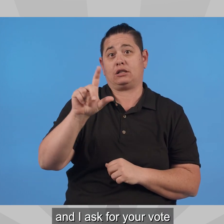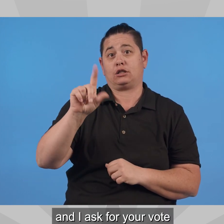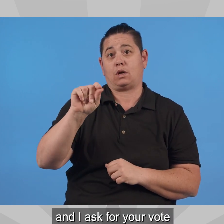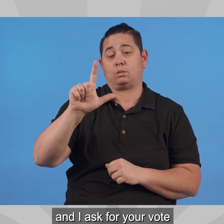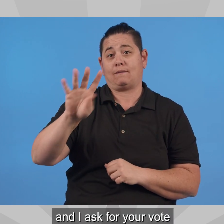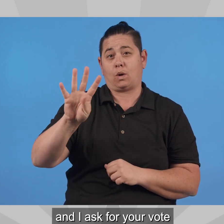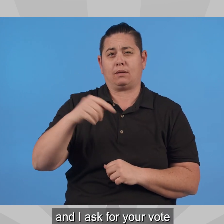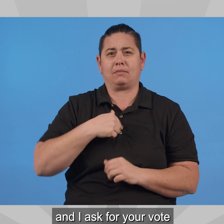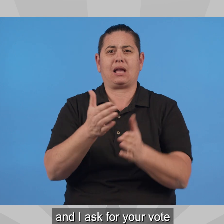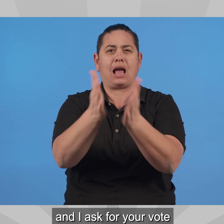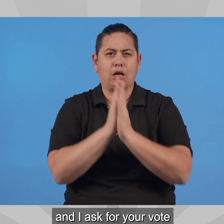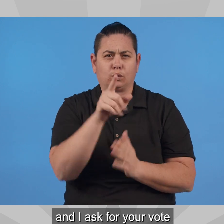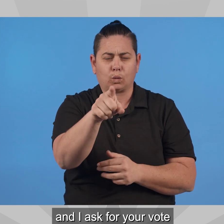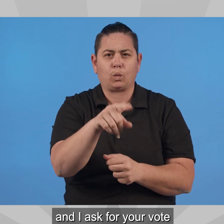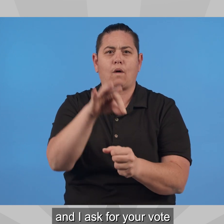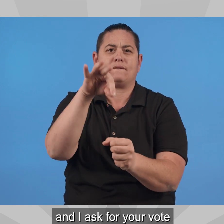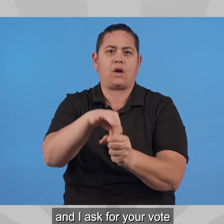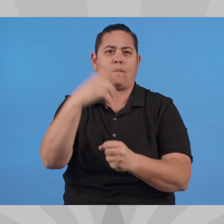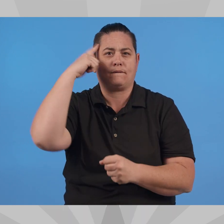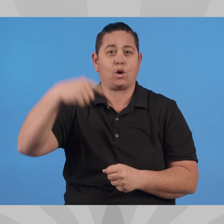on July 30, 2024.